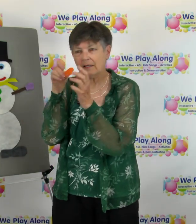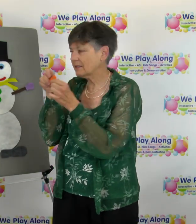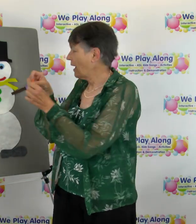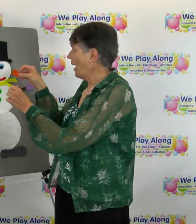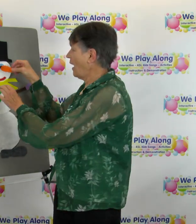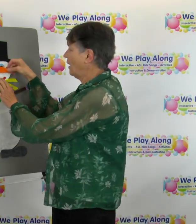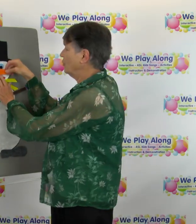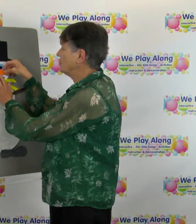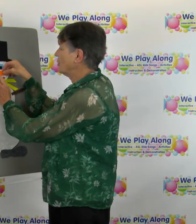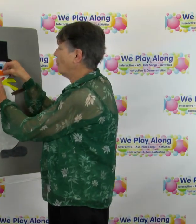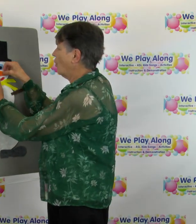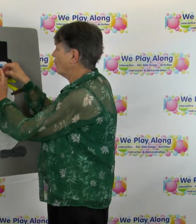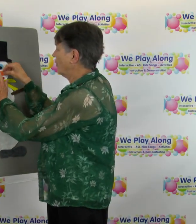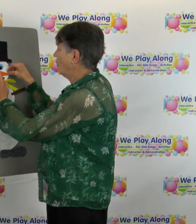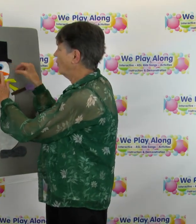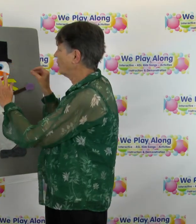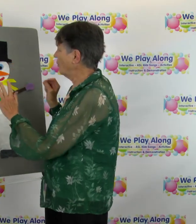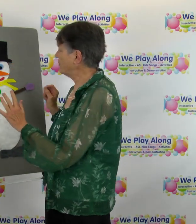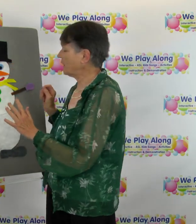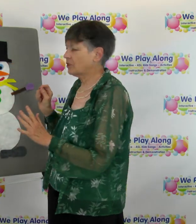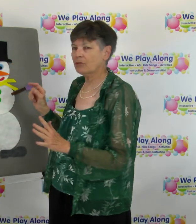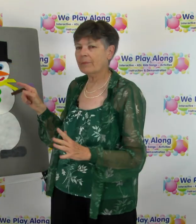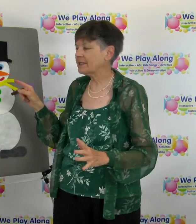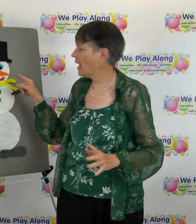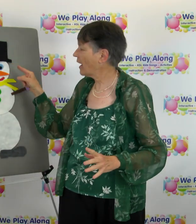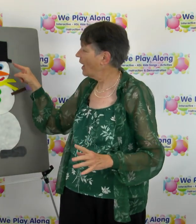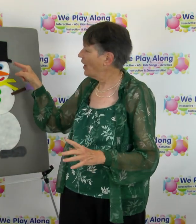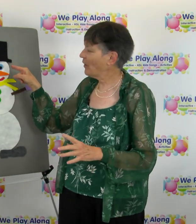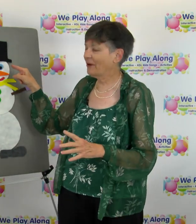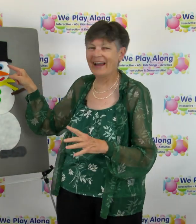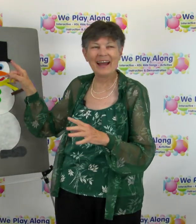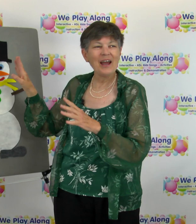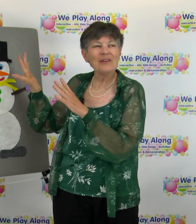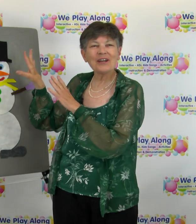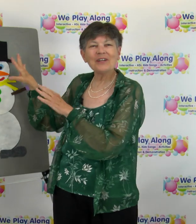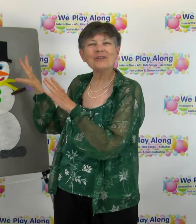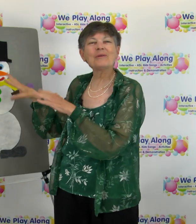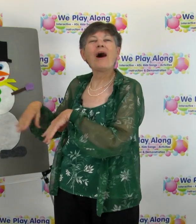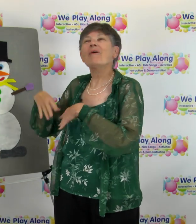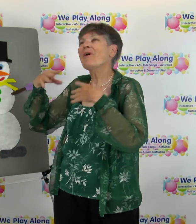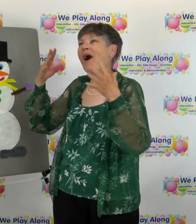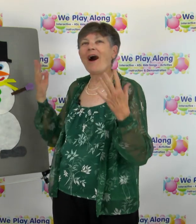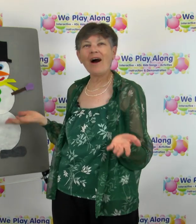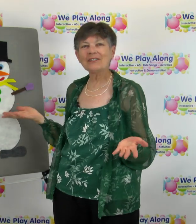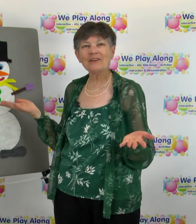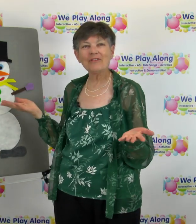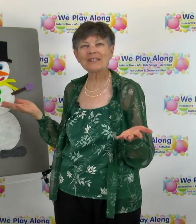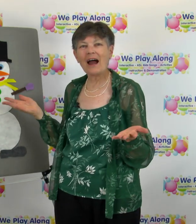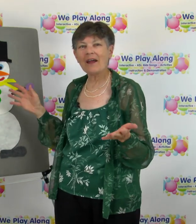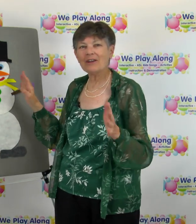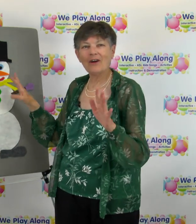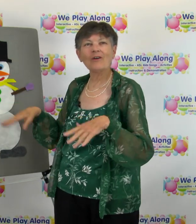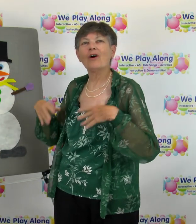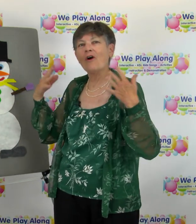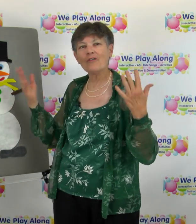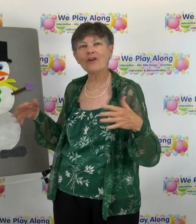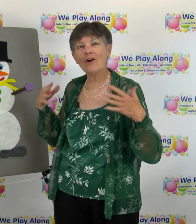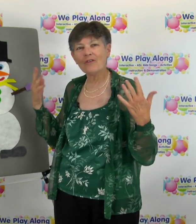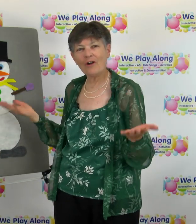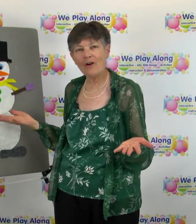and use them over and over and oops I just dropped his eye oh you can use them all different times you know over and over and